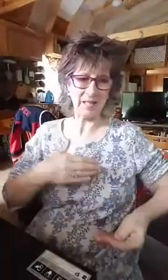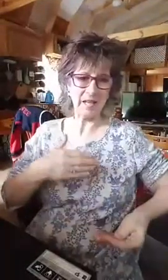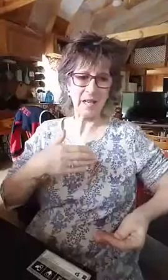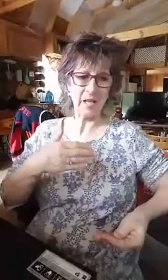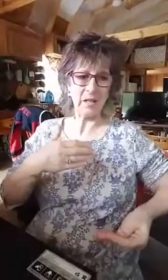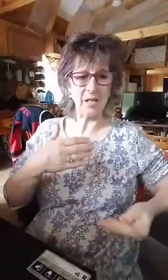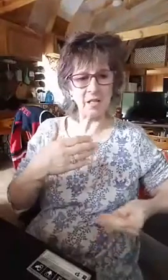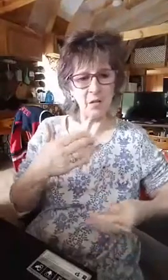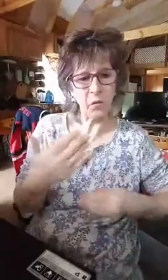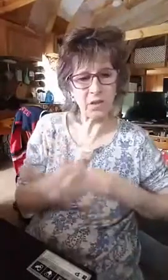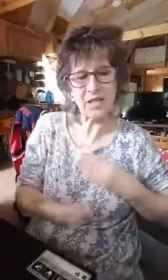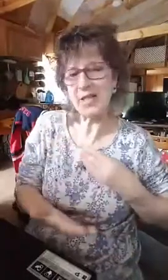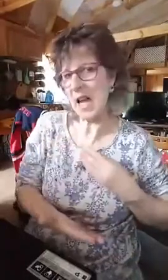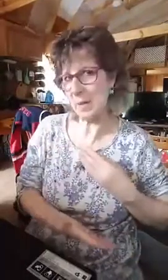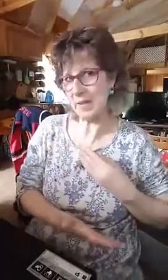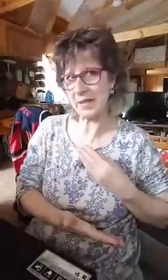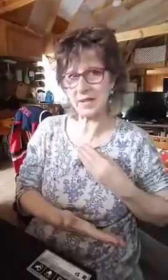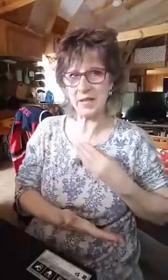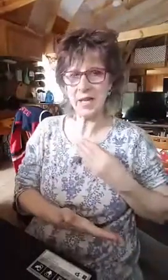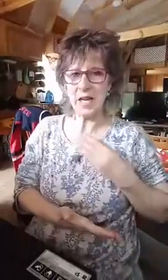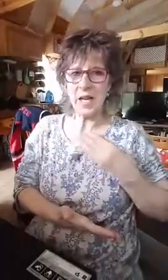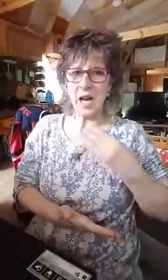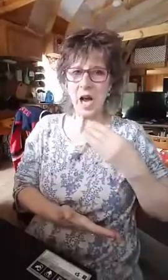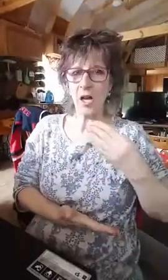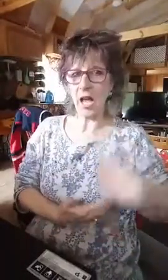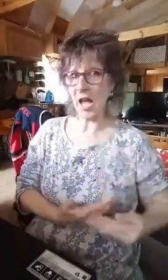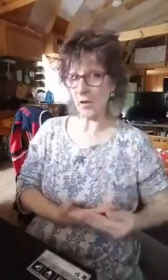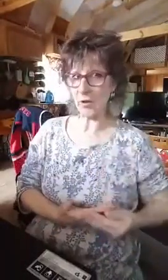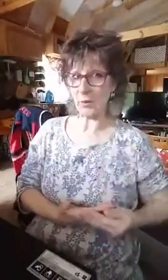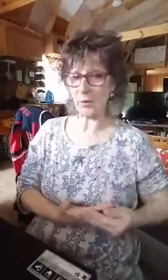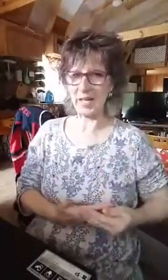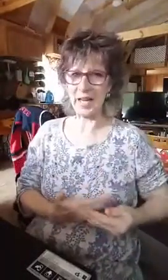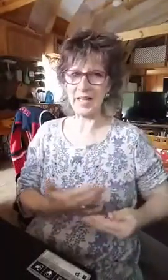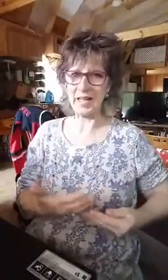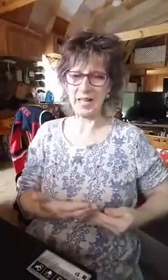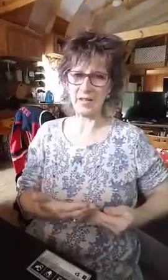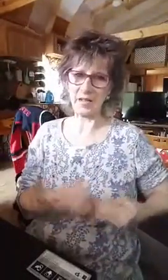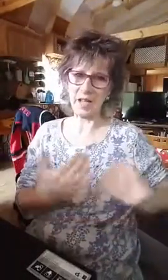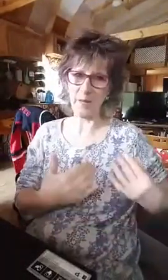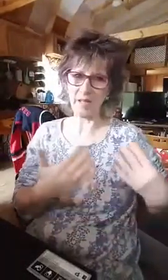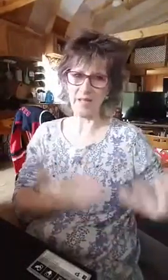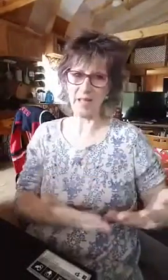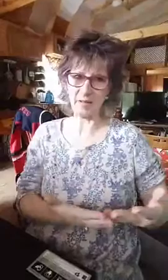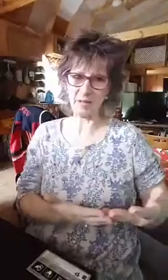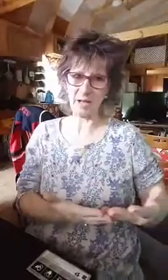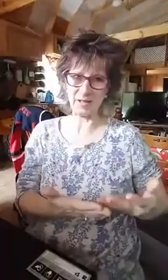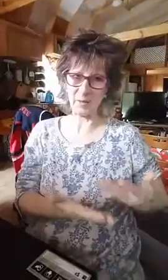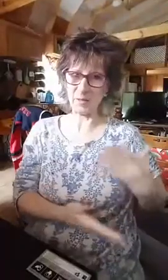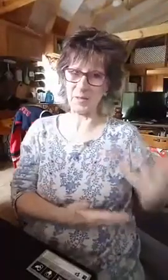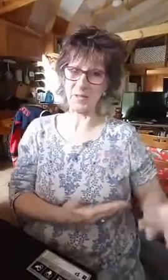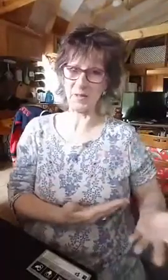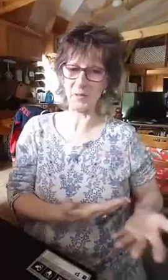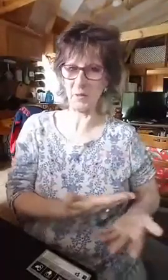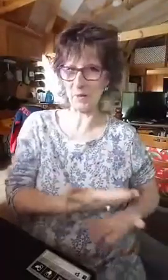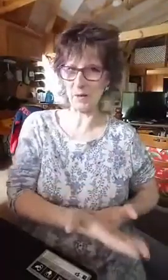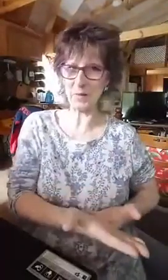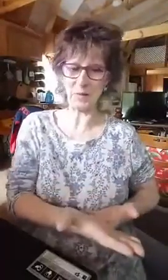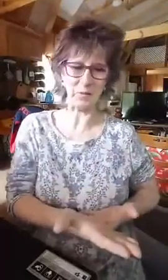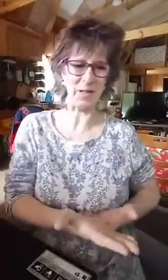these four steps on how to pray and how to get an answer came out today as I was ministering to one of my Facebook friends.